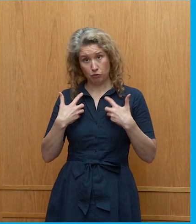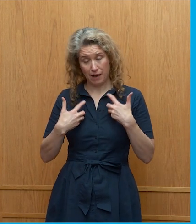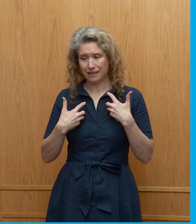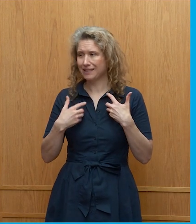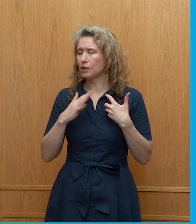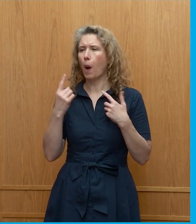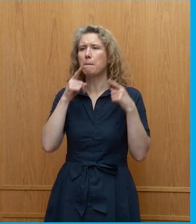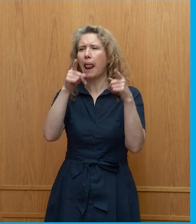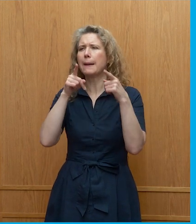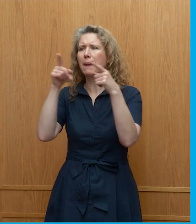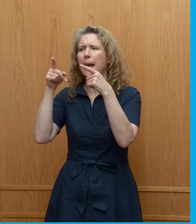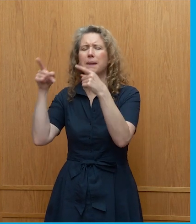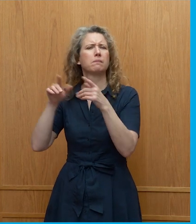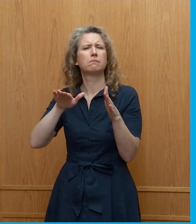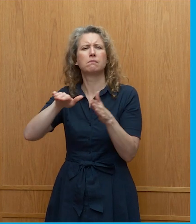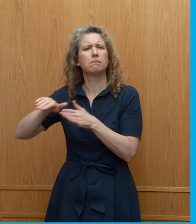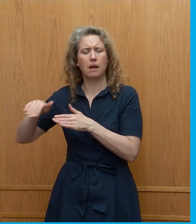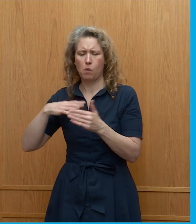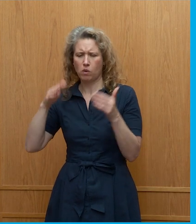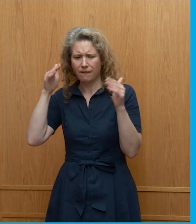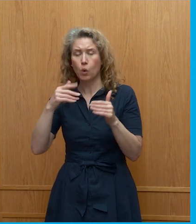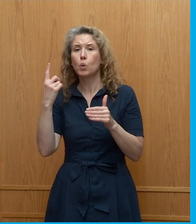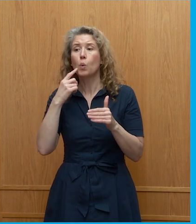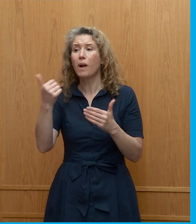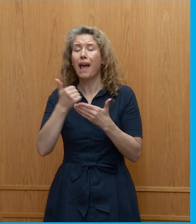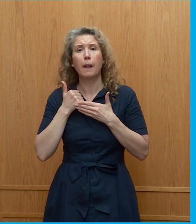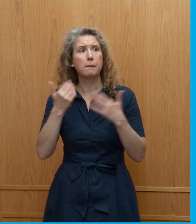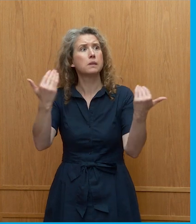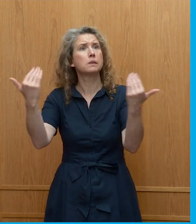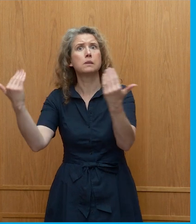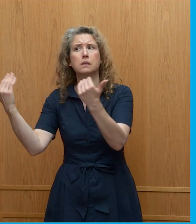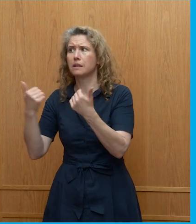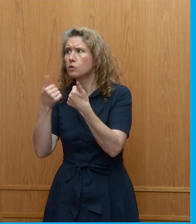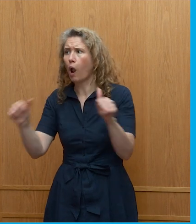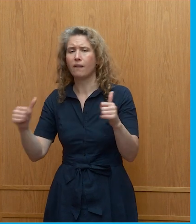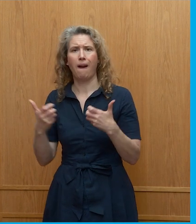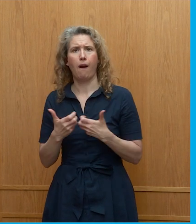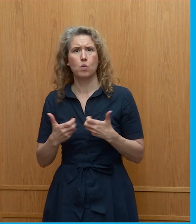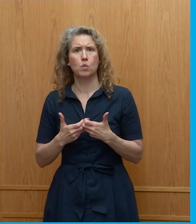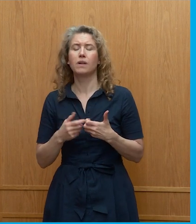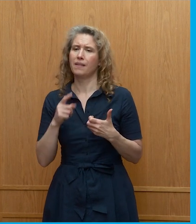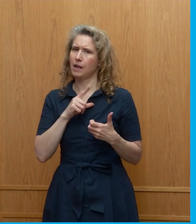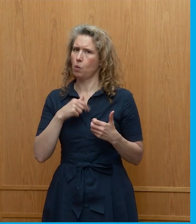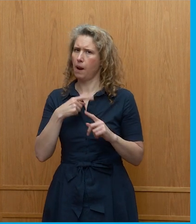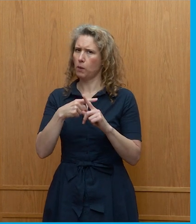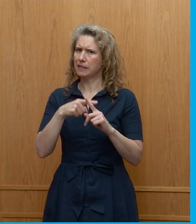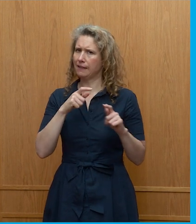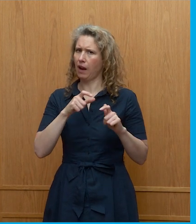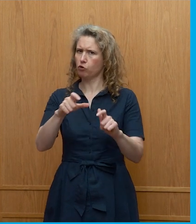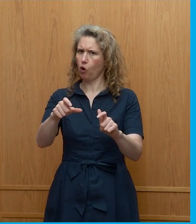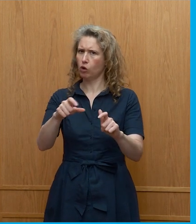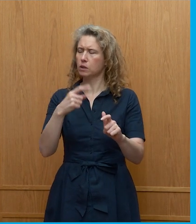in who to blame in any of this it's much more focused on who's going to come and help solve it and that's that's why i remain positive in this